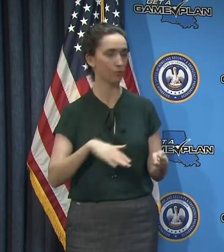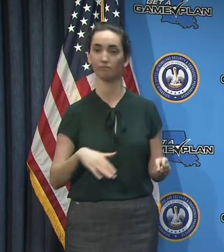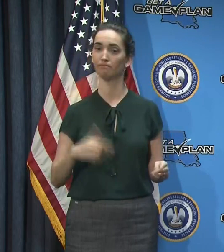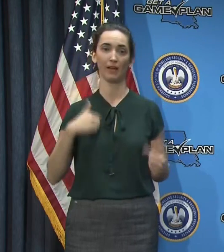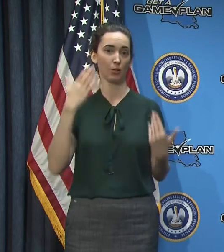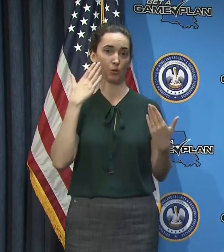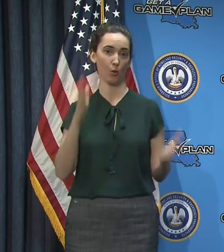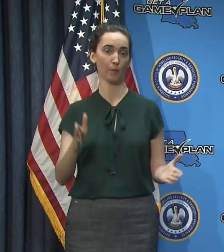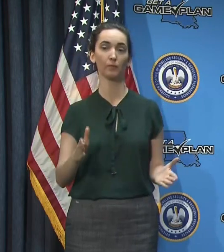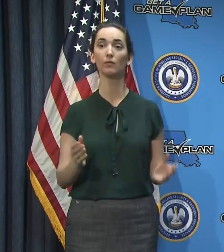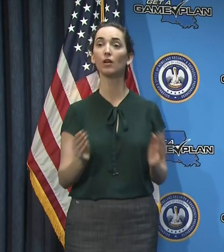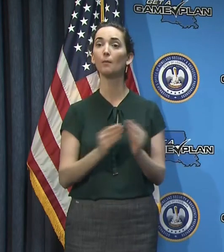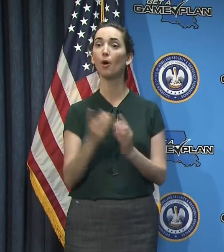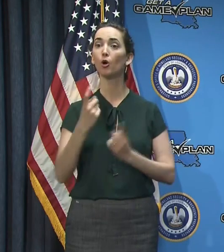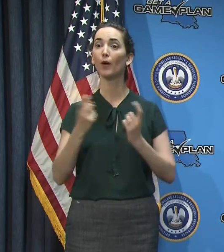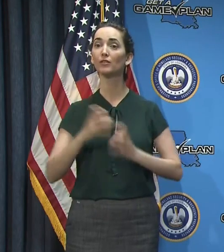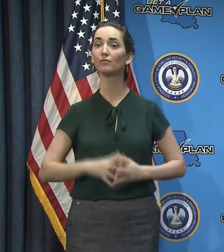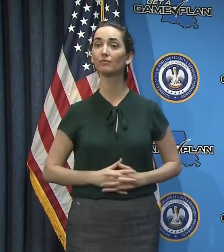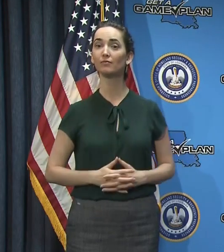You don't have the questions?